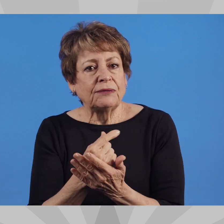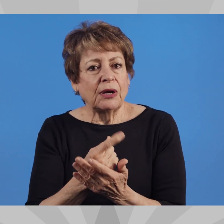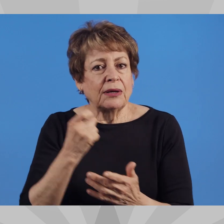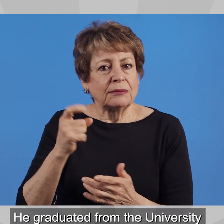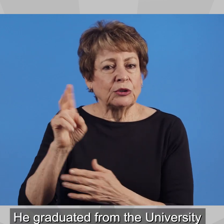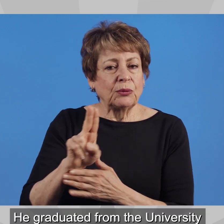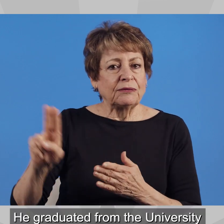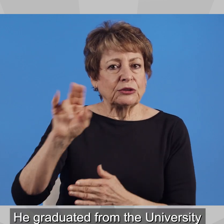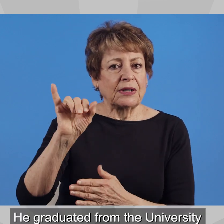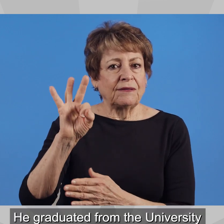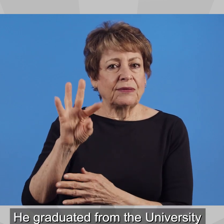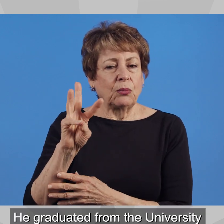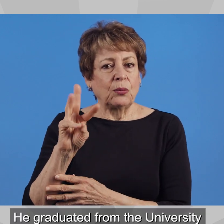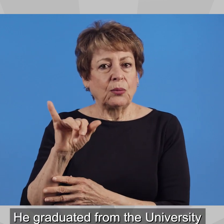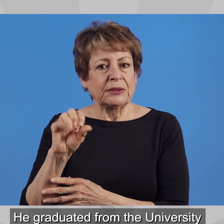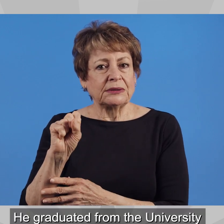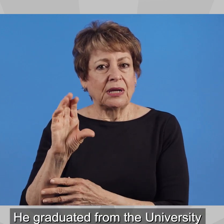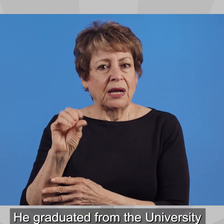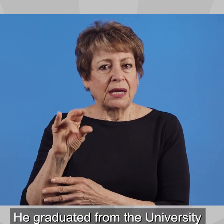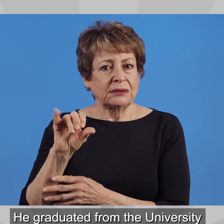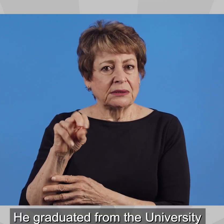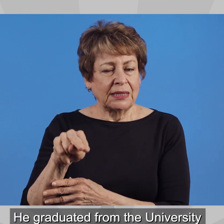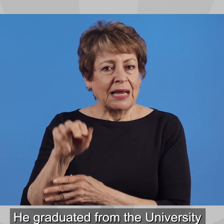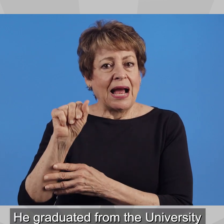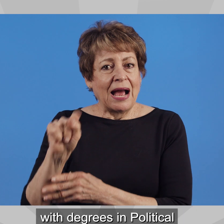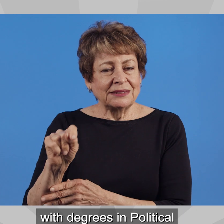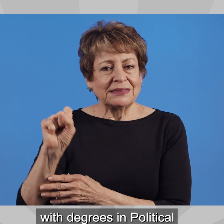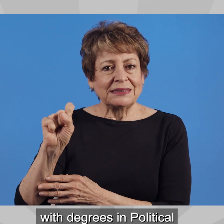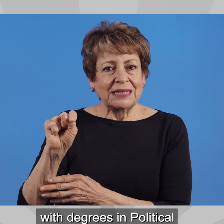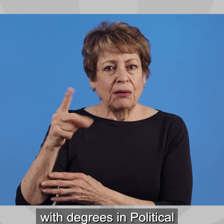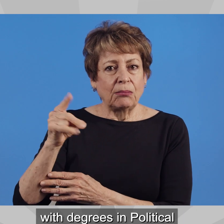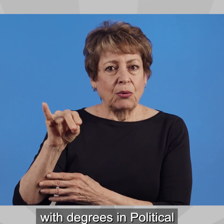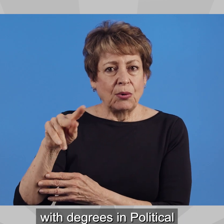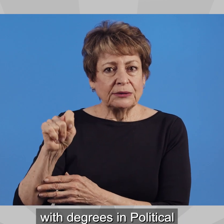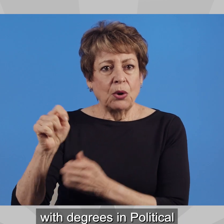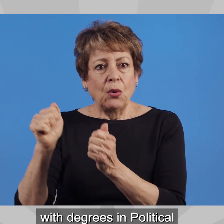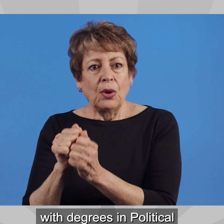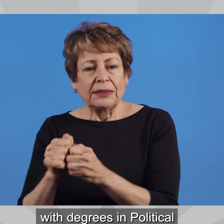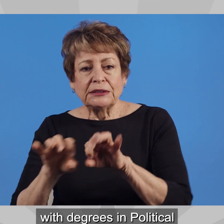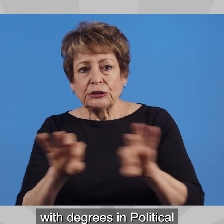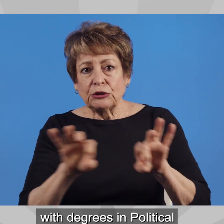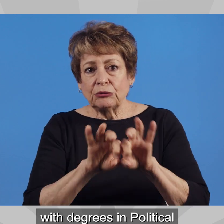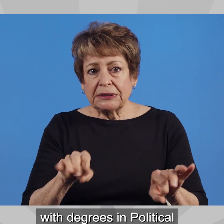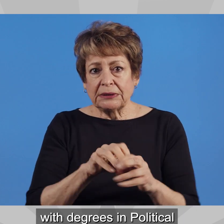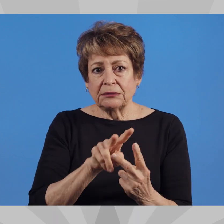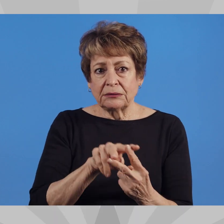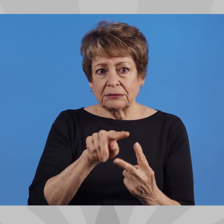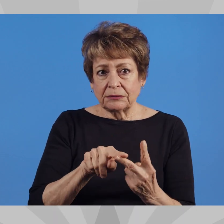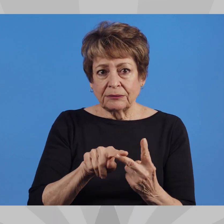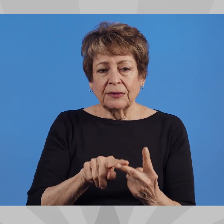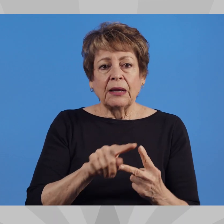HE GRADUATED FROM THE UNIVERSITY OF WISCONSIN AT STATE POINT, WITH DEGREES IN POLITICAL SCIENCE AND HISTORY.